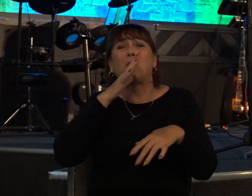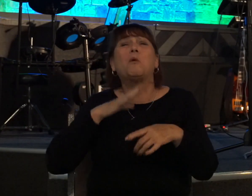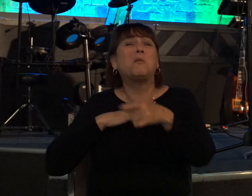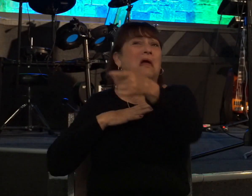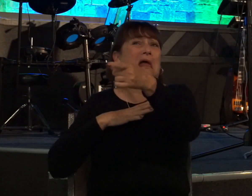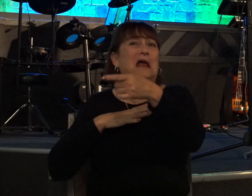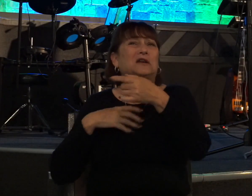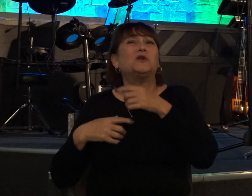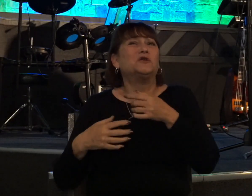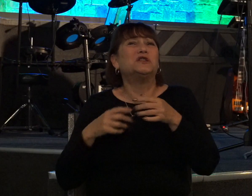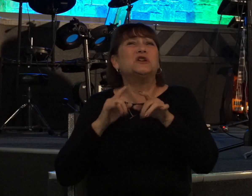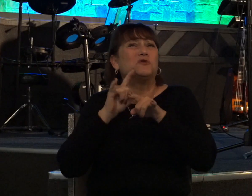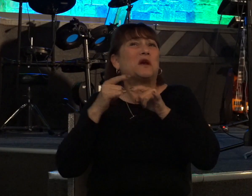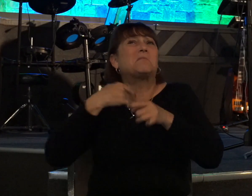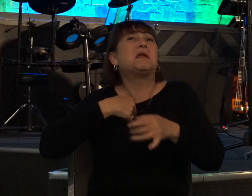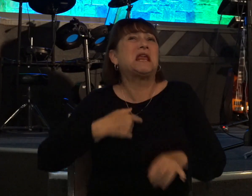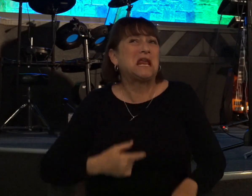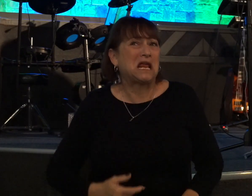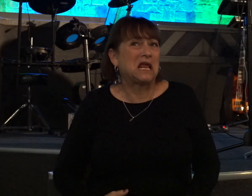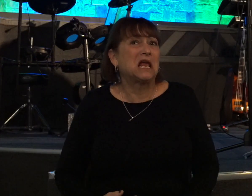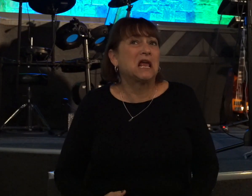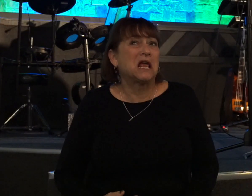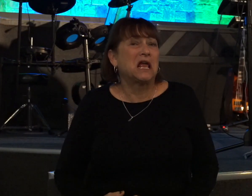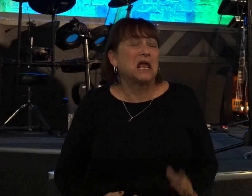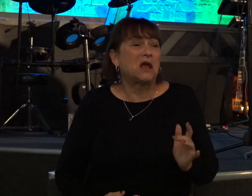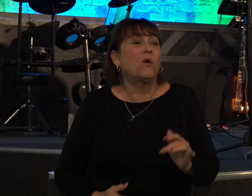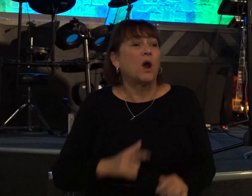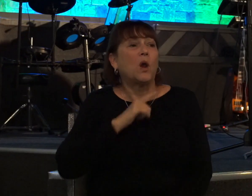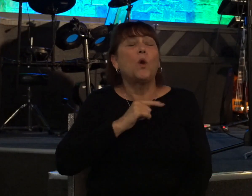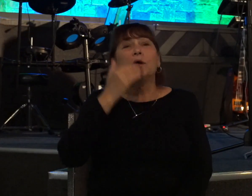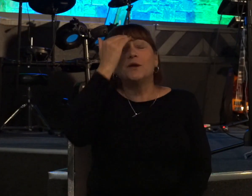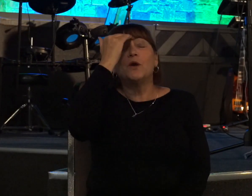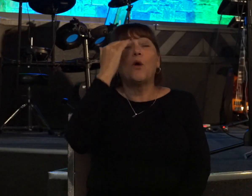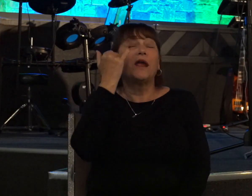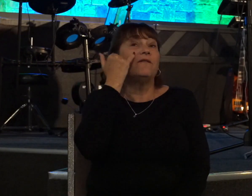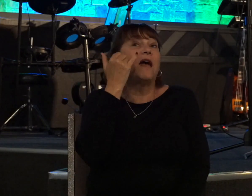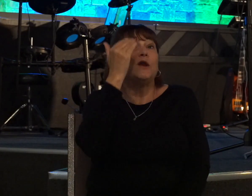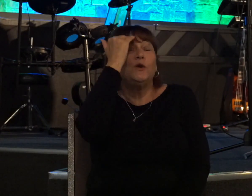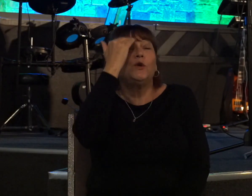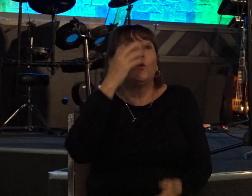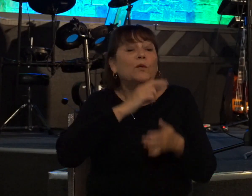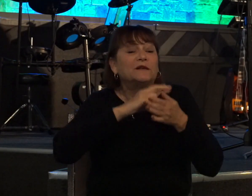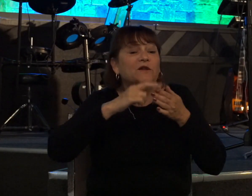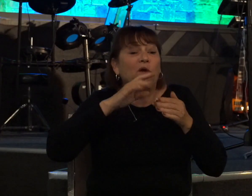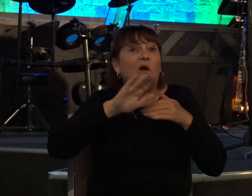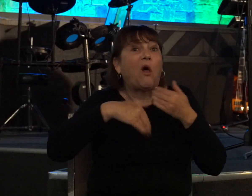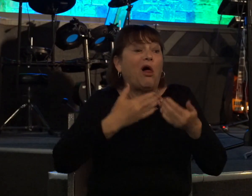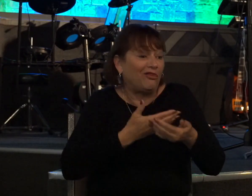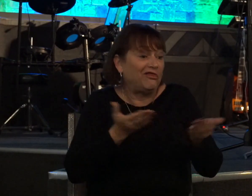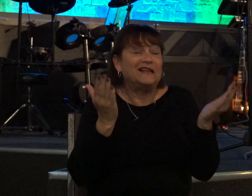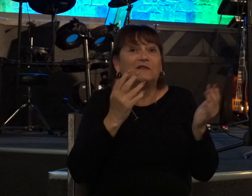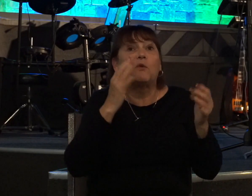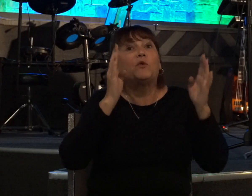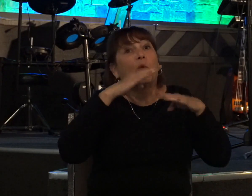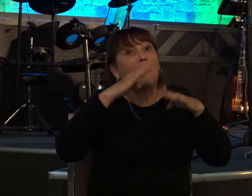tricked me and oh well lord you you know if i knew it would result in all this i surely wouldn't have did it